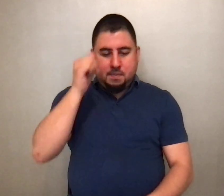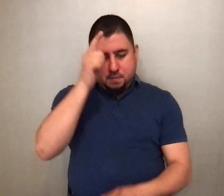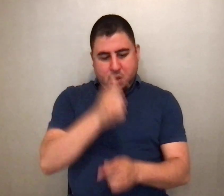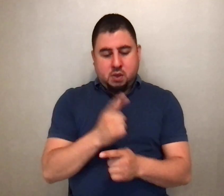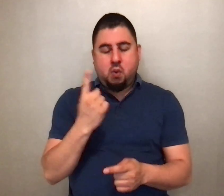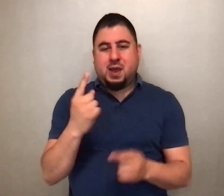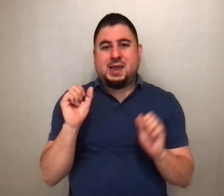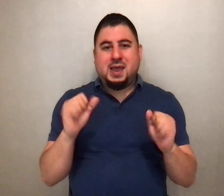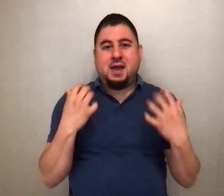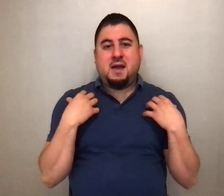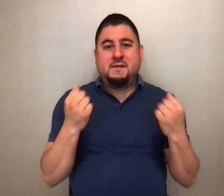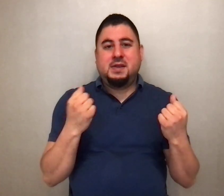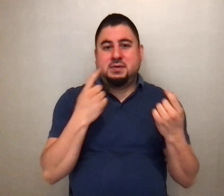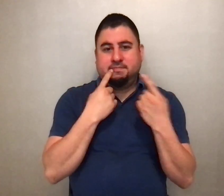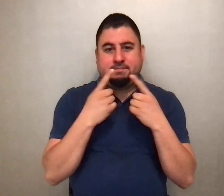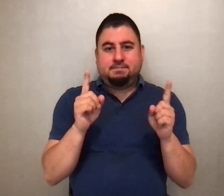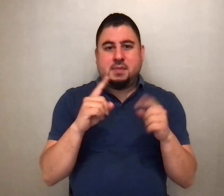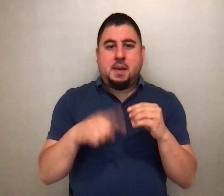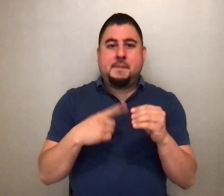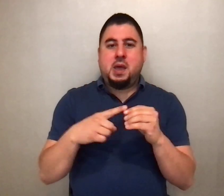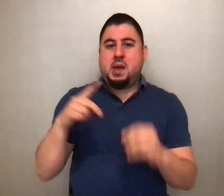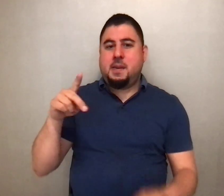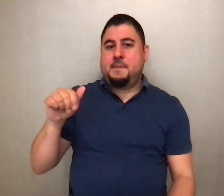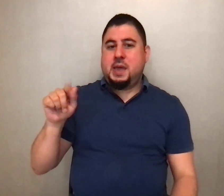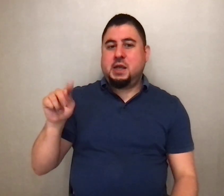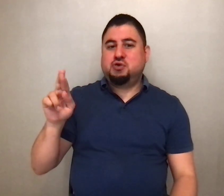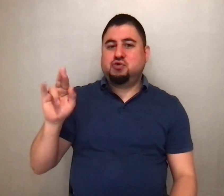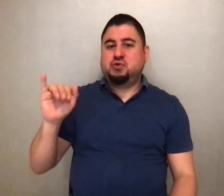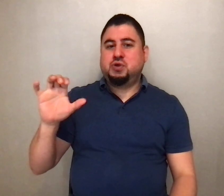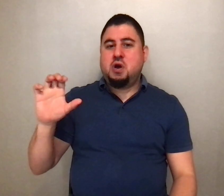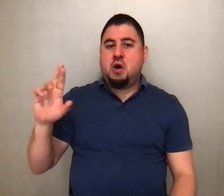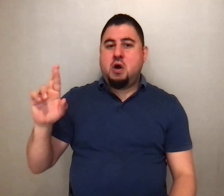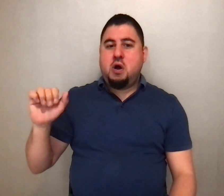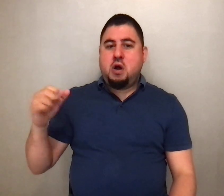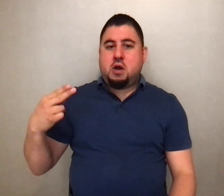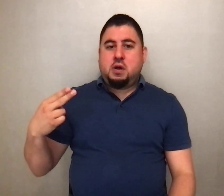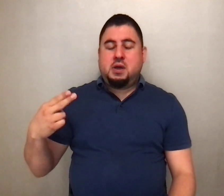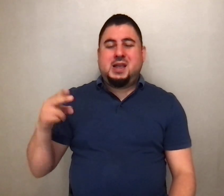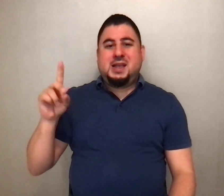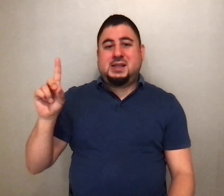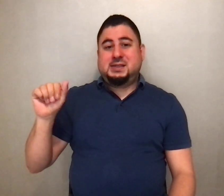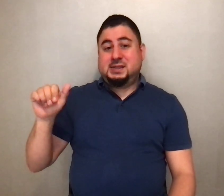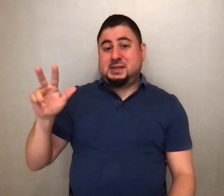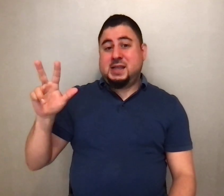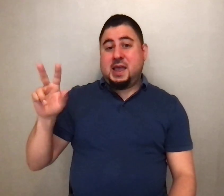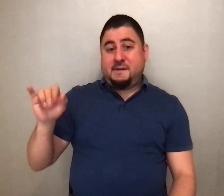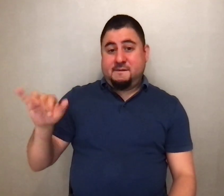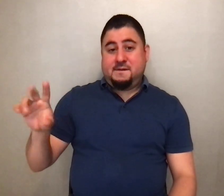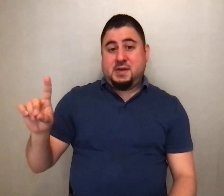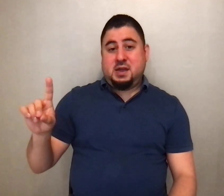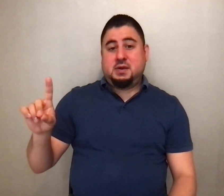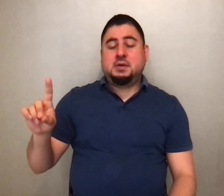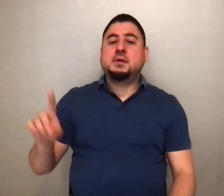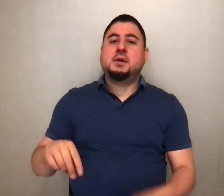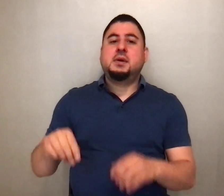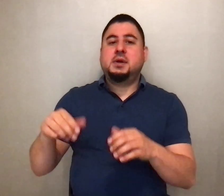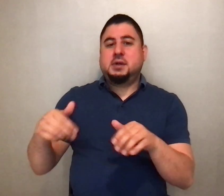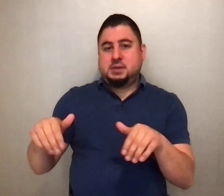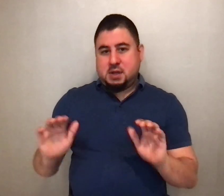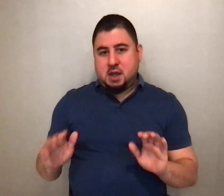about the patriarch, David, that he died and was buried, and his tomb is in our